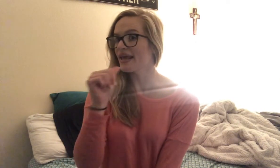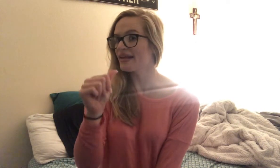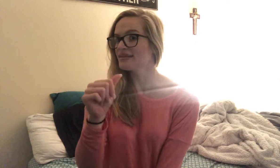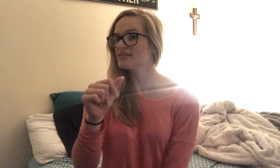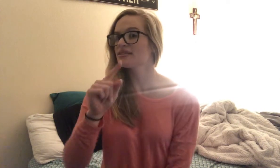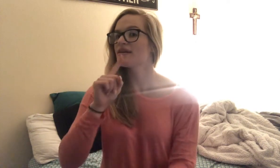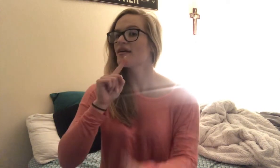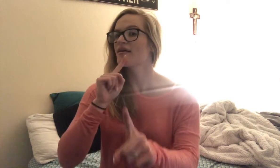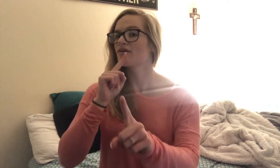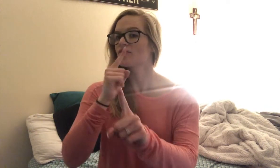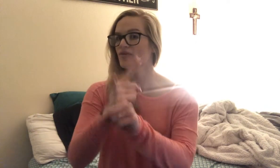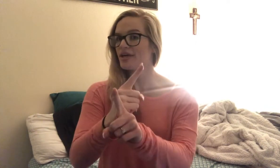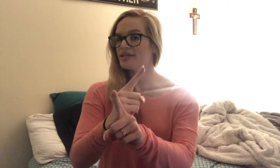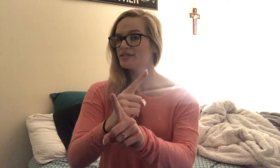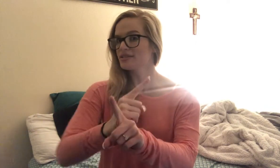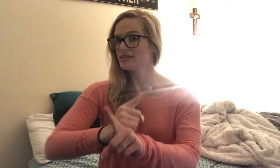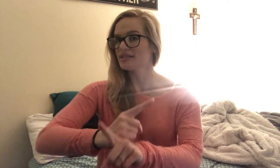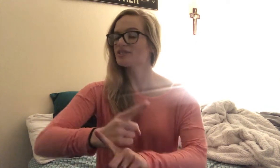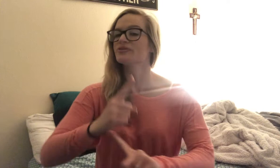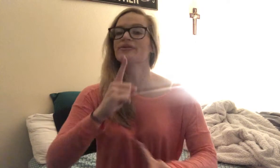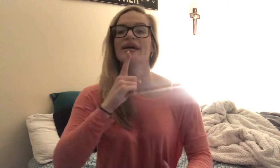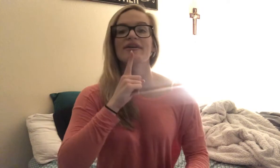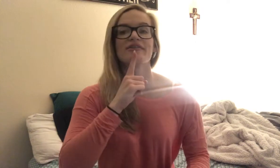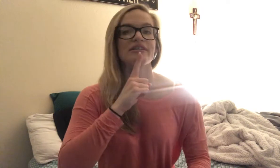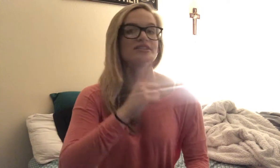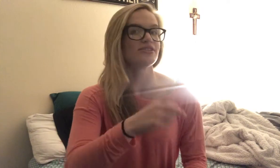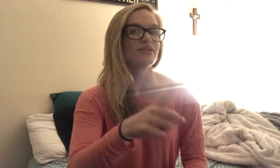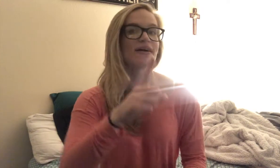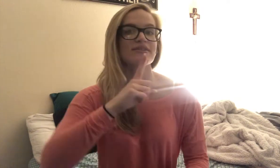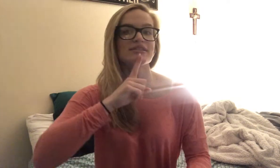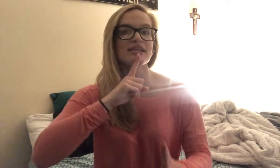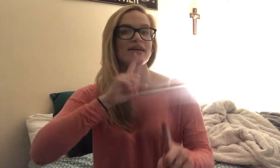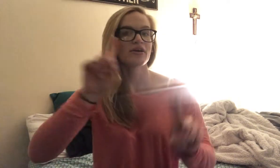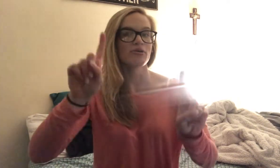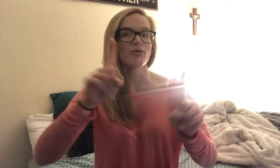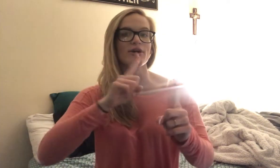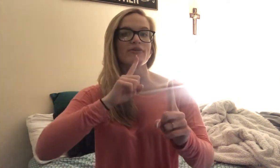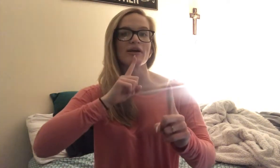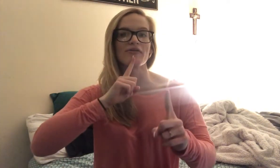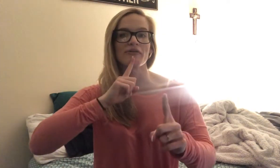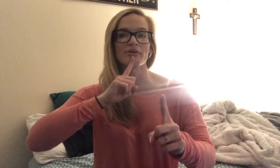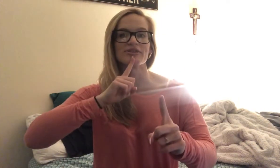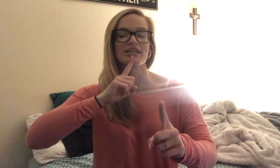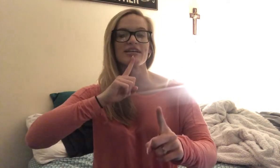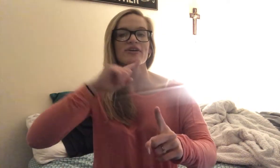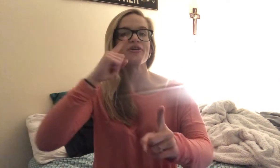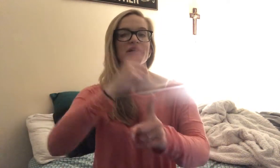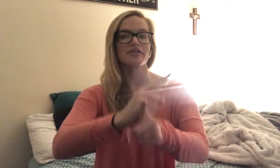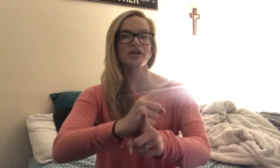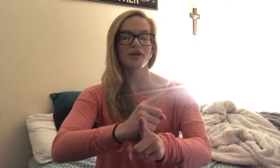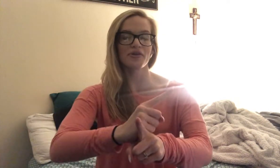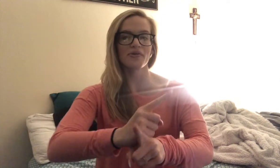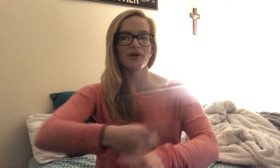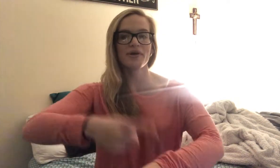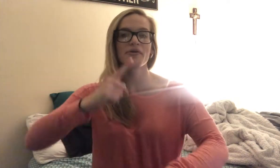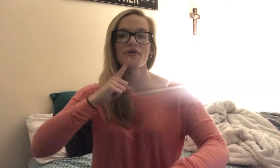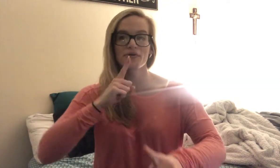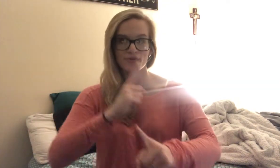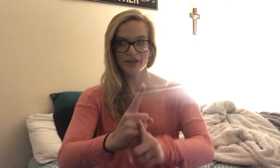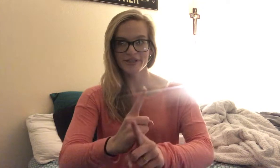Ain't. Right. I showed right earlier too. That was your pointer finger from your chin. Going down to your other one. Right.